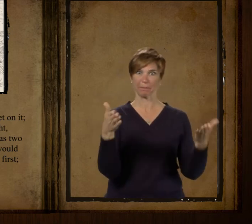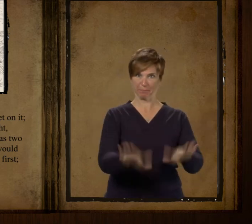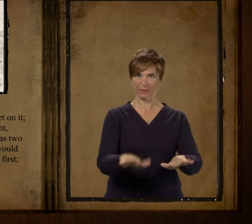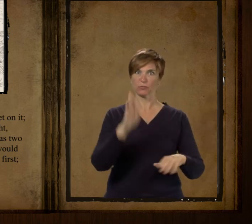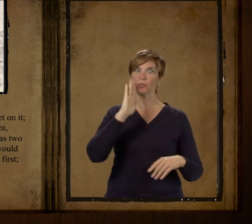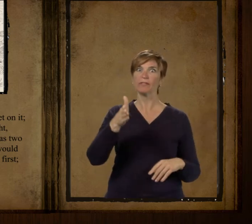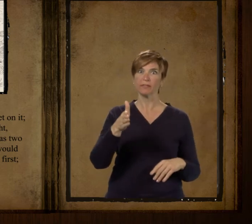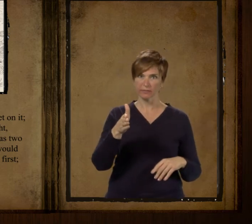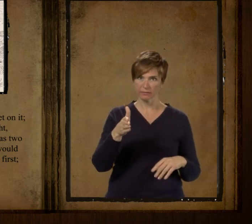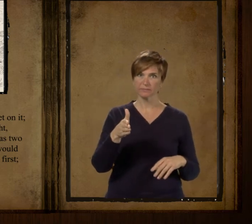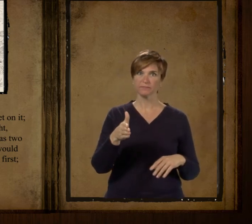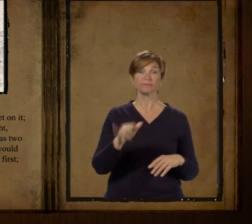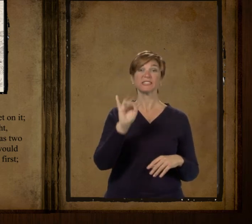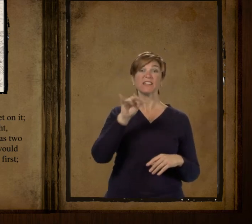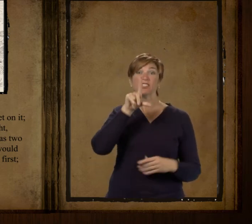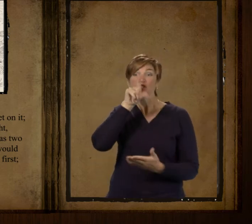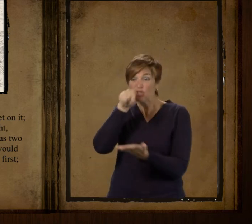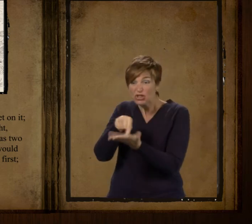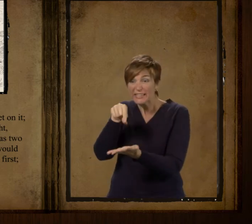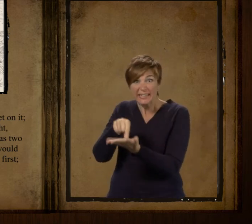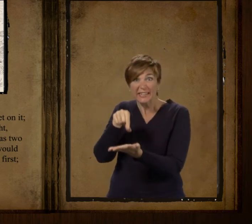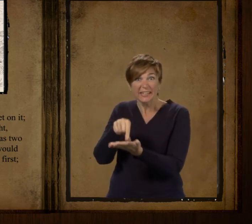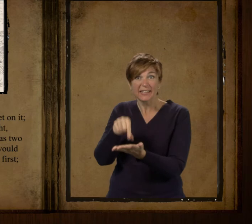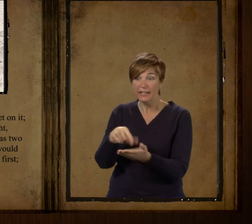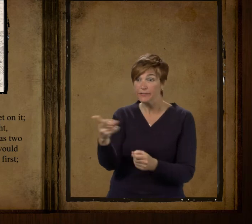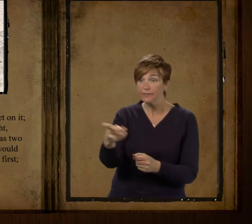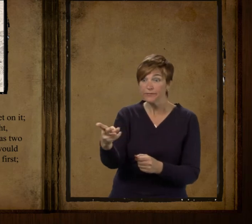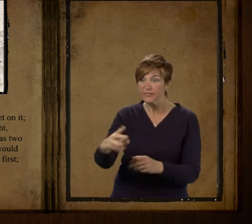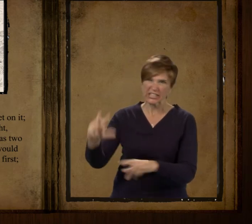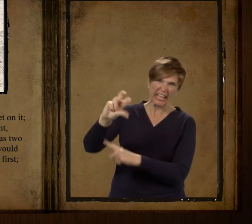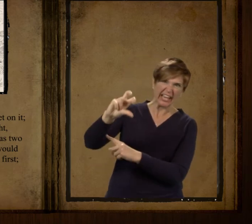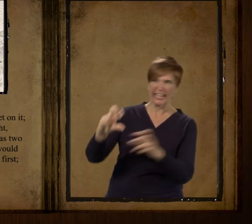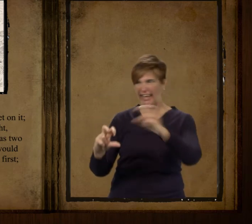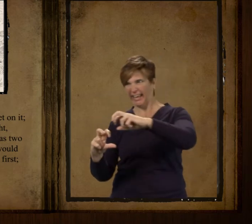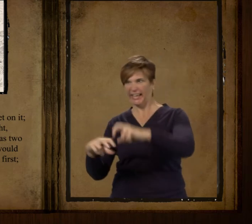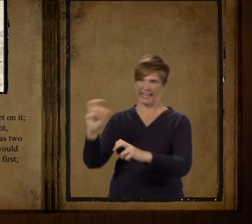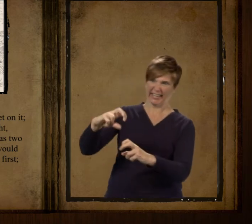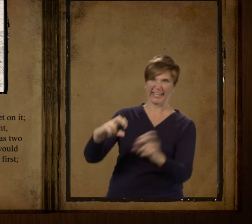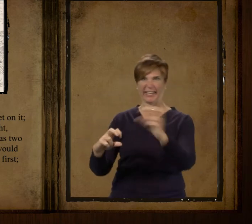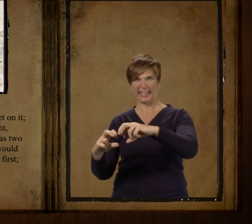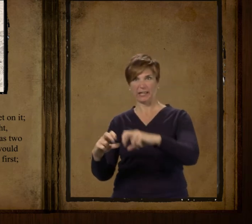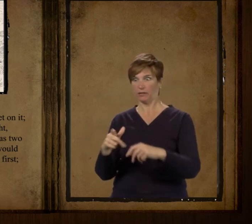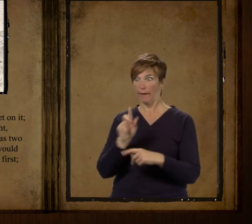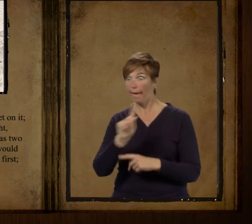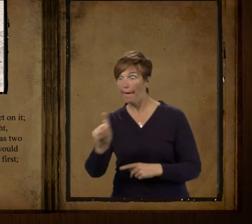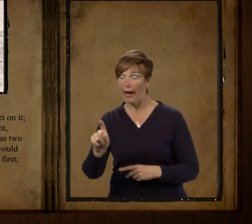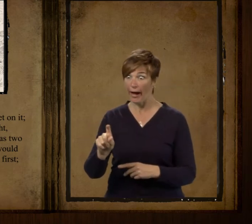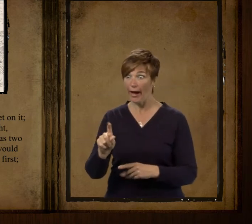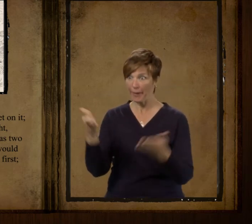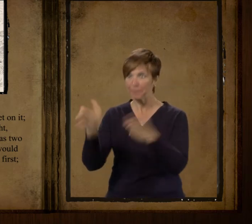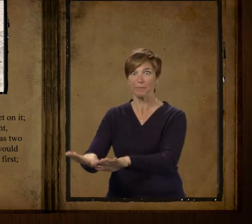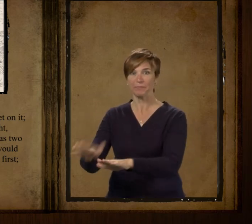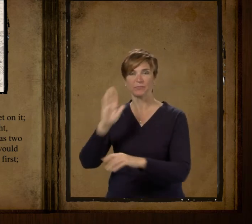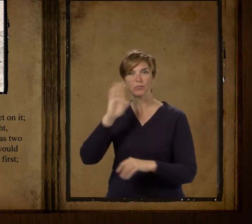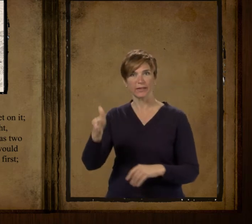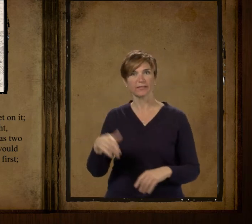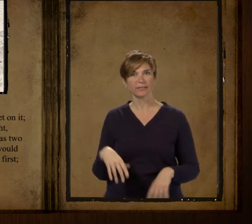if there was a cat fight he'd bet on it if there was a chicken fat he'd bet on it